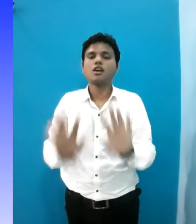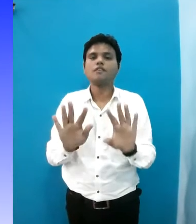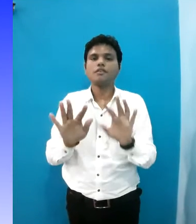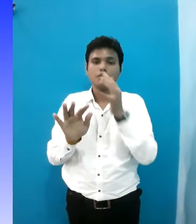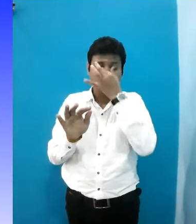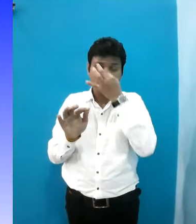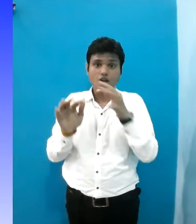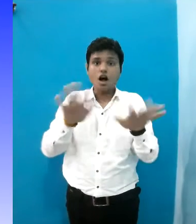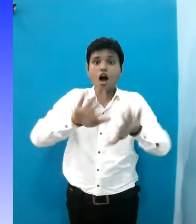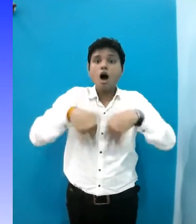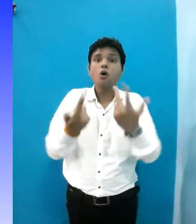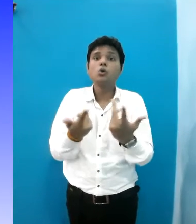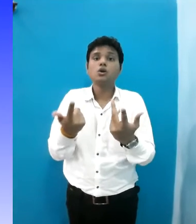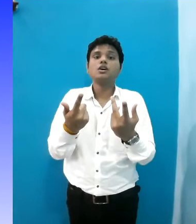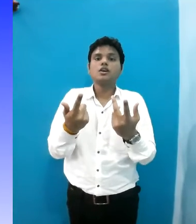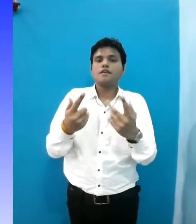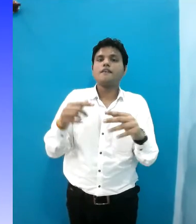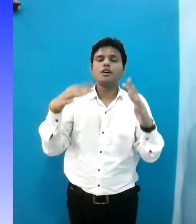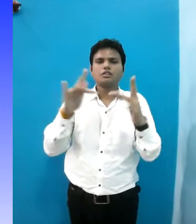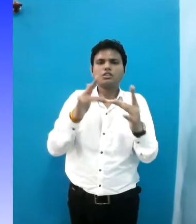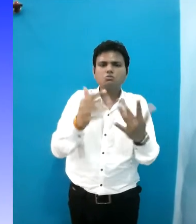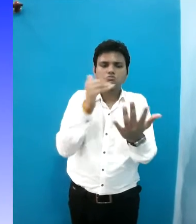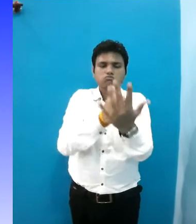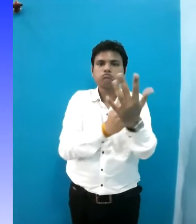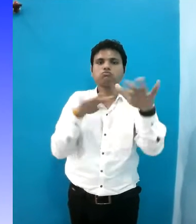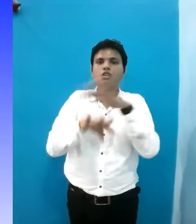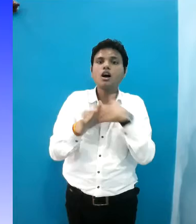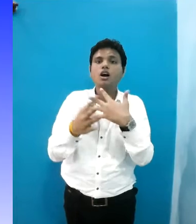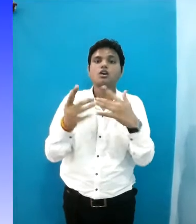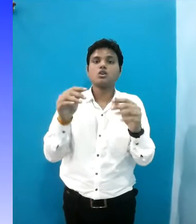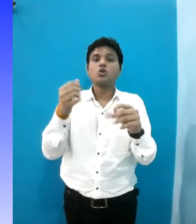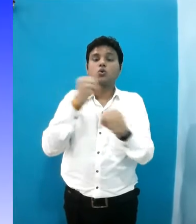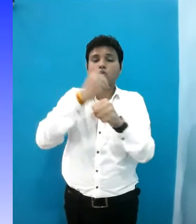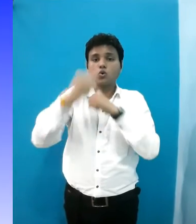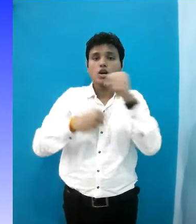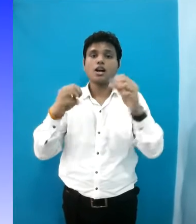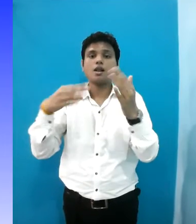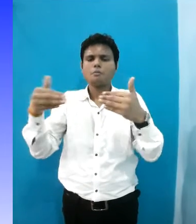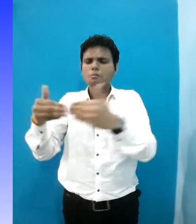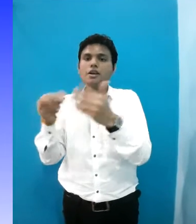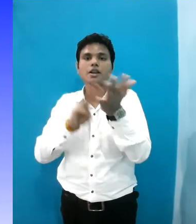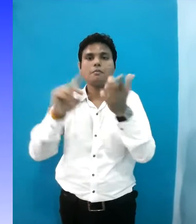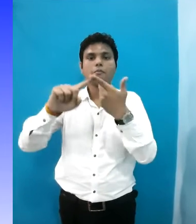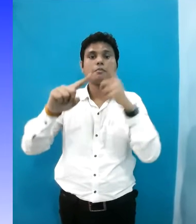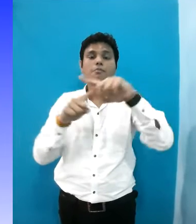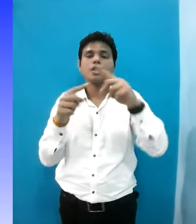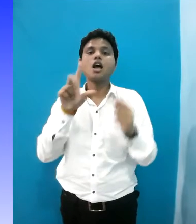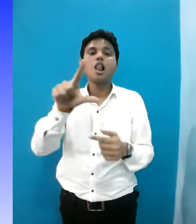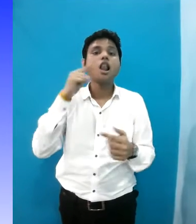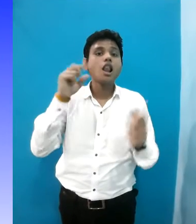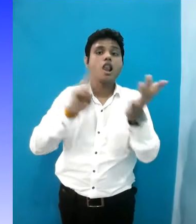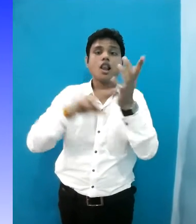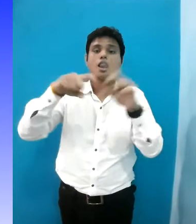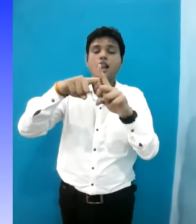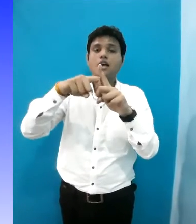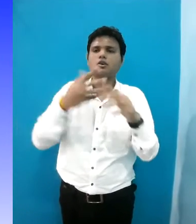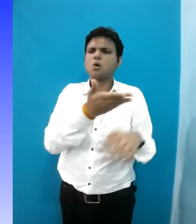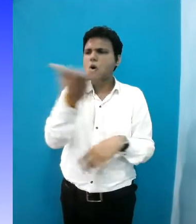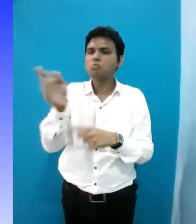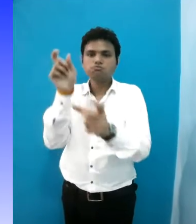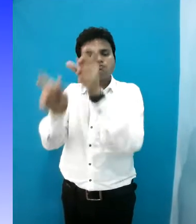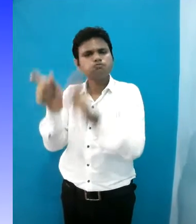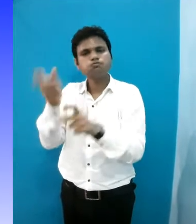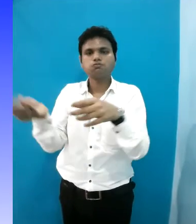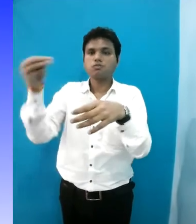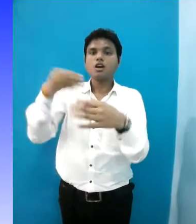Platform The webposium will be hosted on Google Meet and the link of the webposium will be shared to